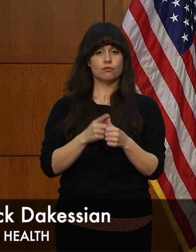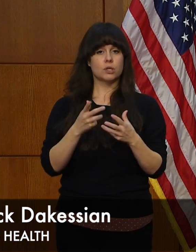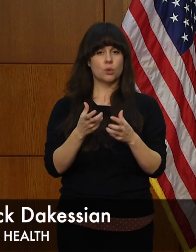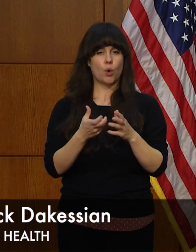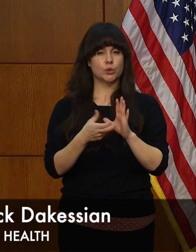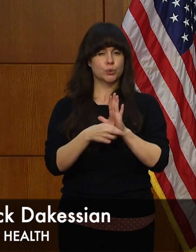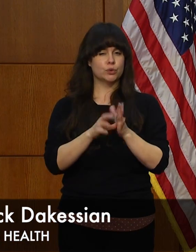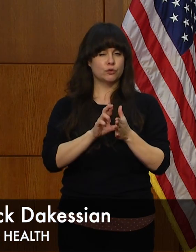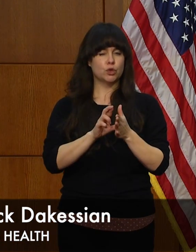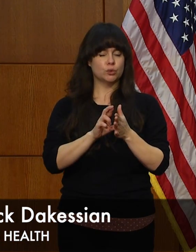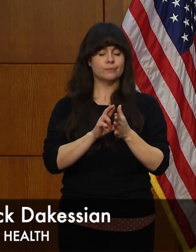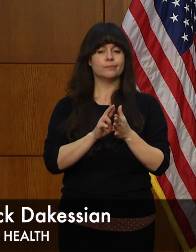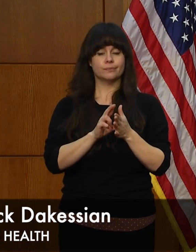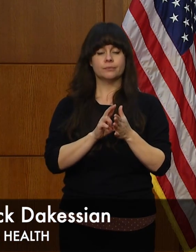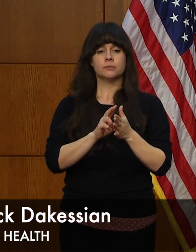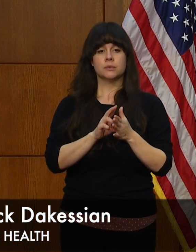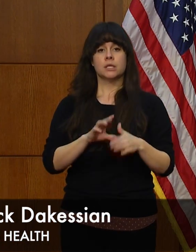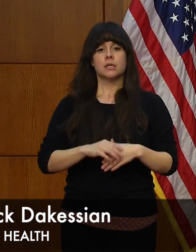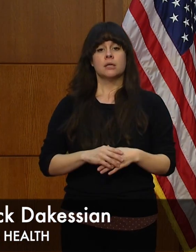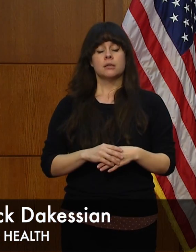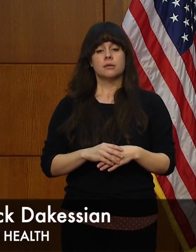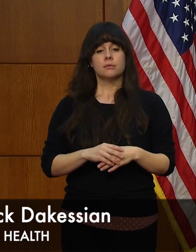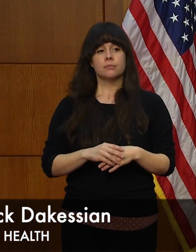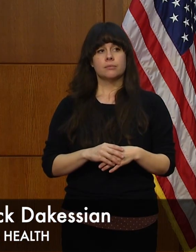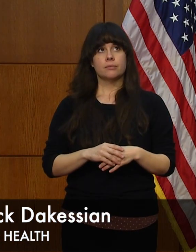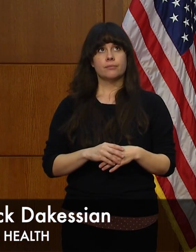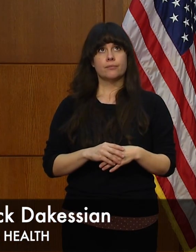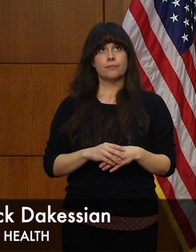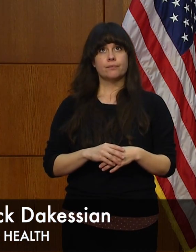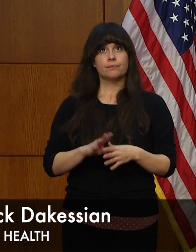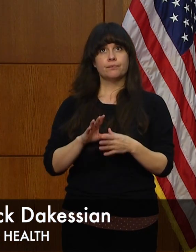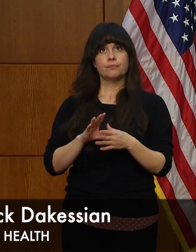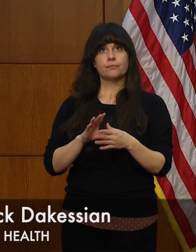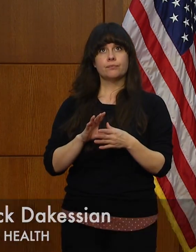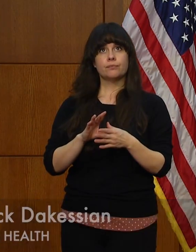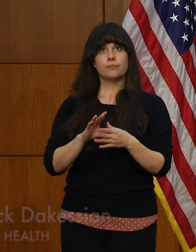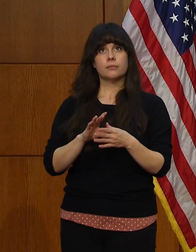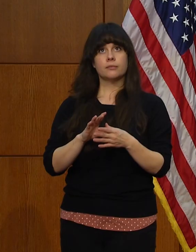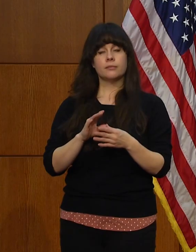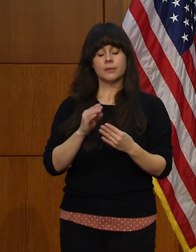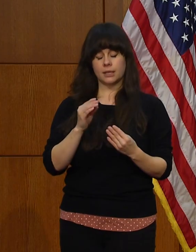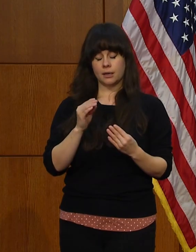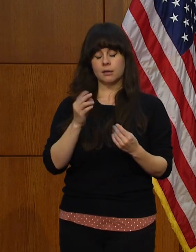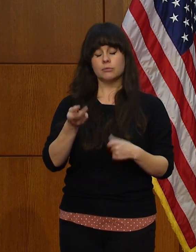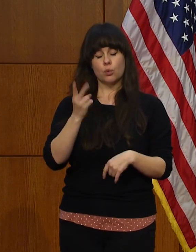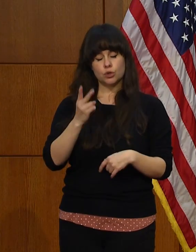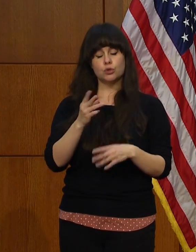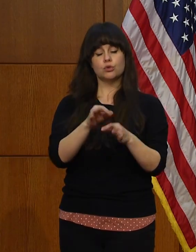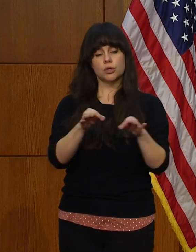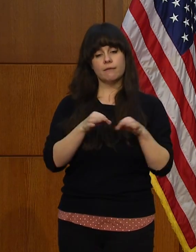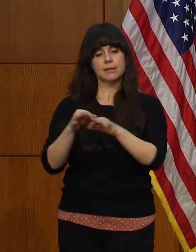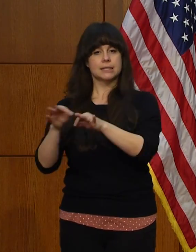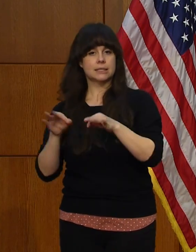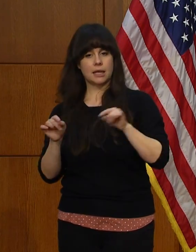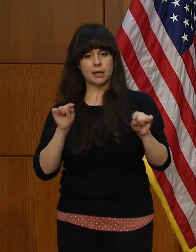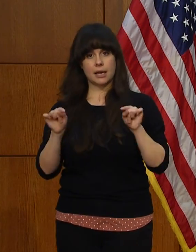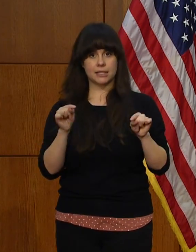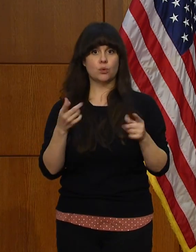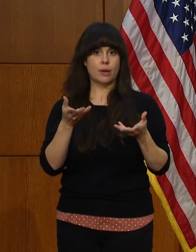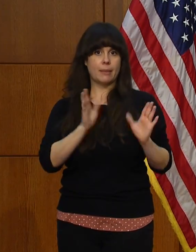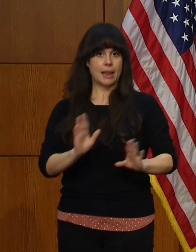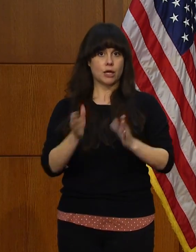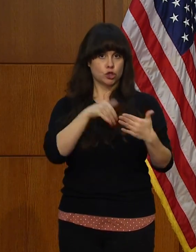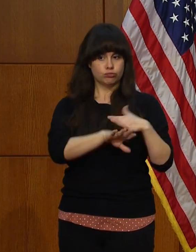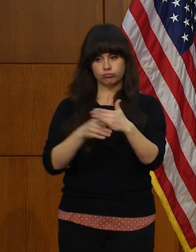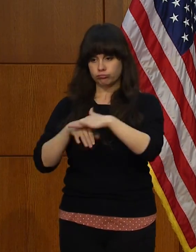As far as the contact was concerned, were two, as far as the two facilities that we were going to go into, number